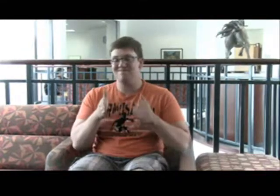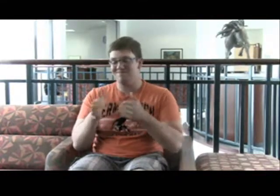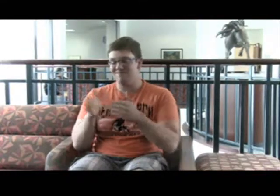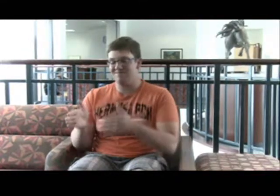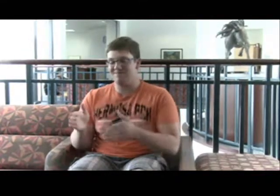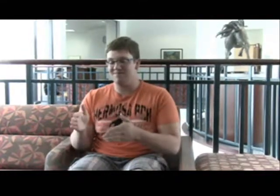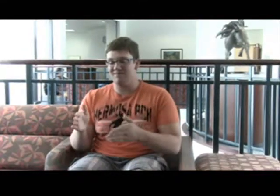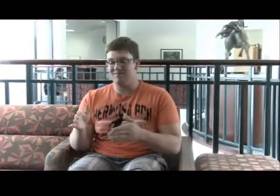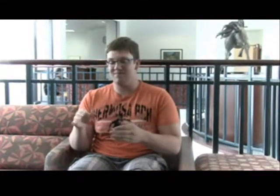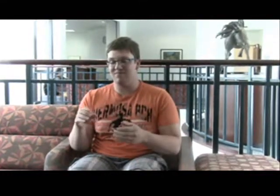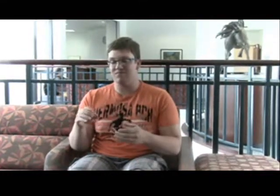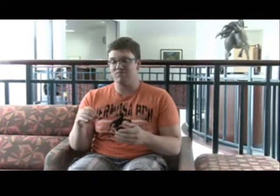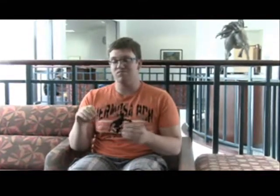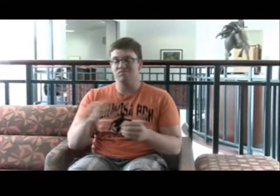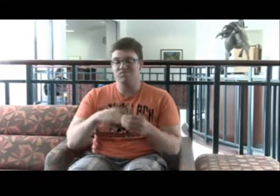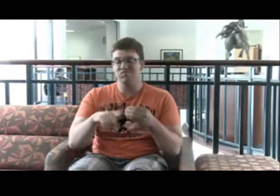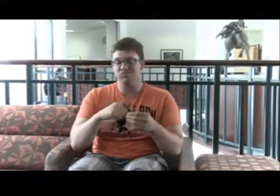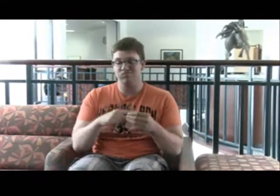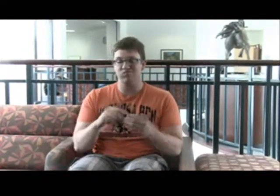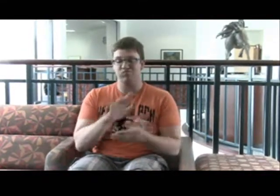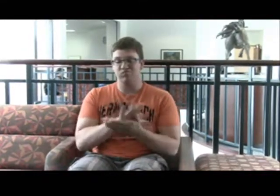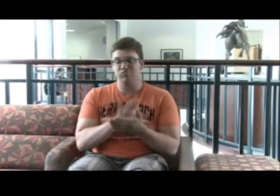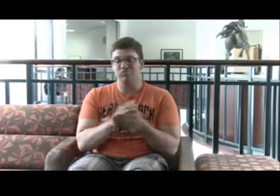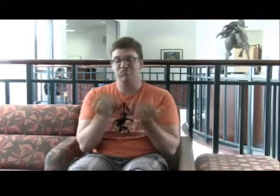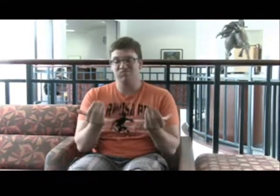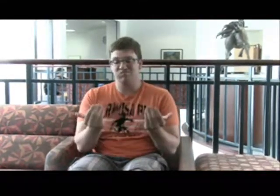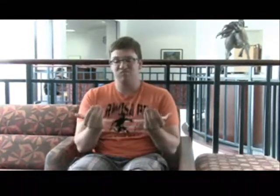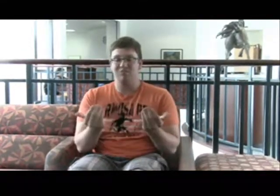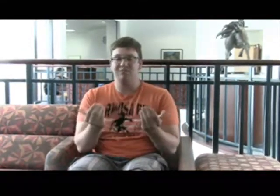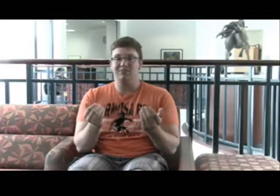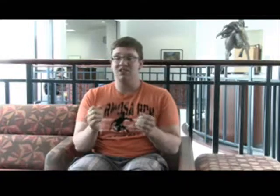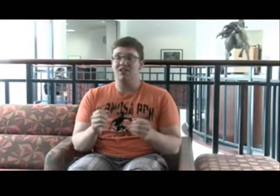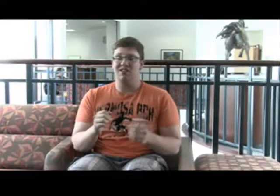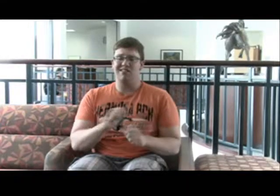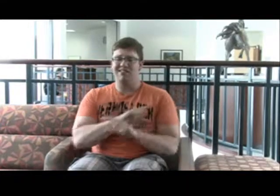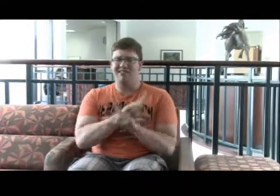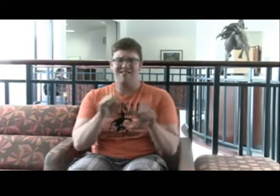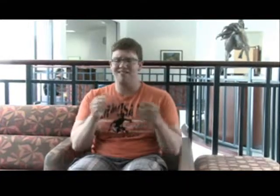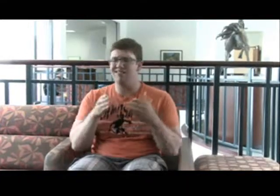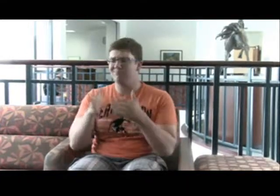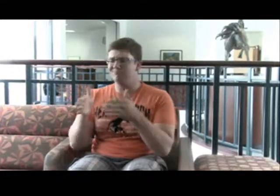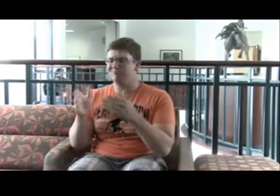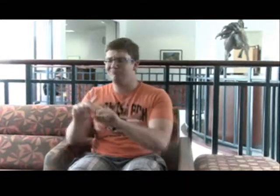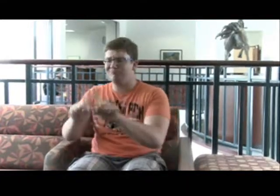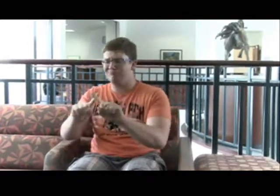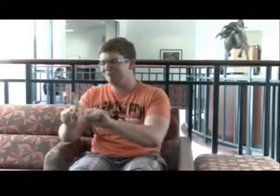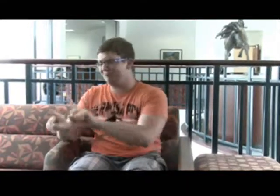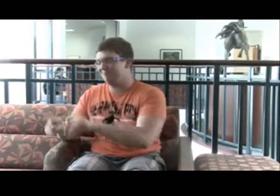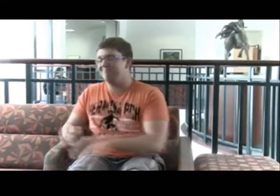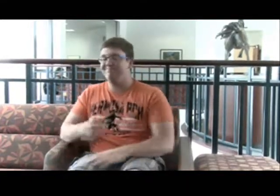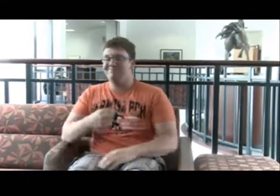My favorite thing about going to a mainstream school is all the extracurricular activities that they have to offer.